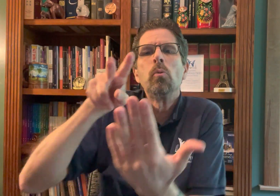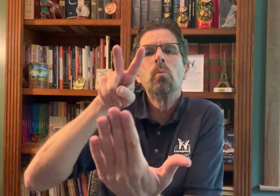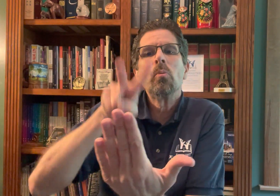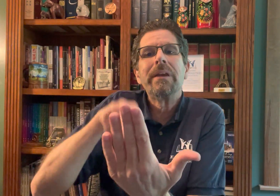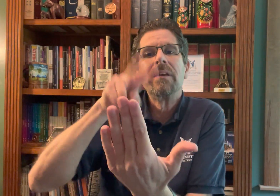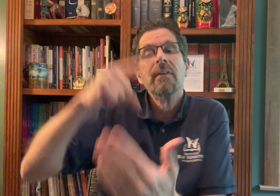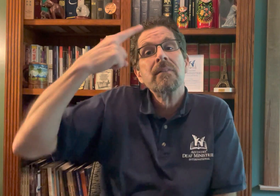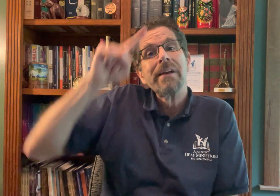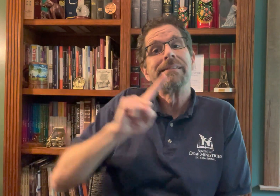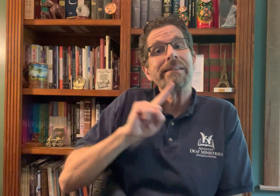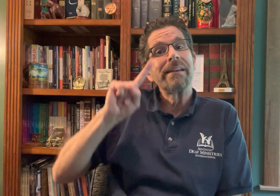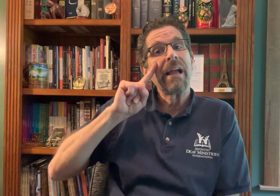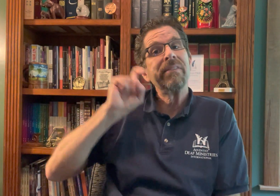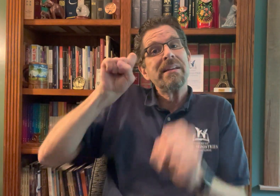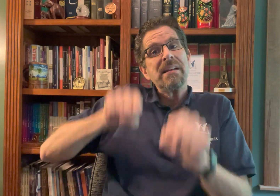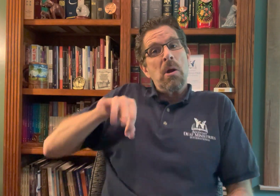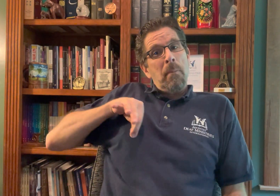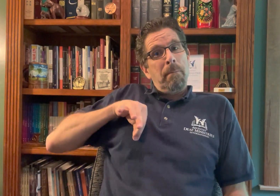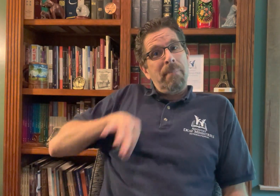whatever their language is, like in English.